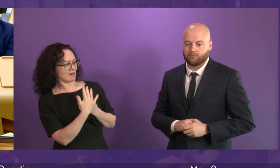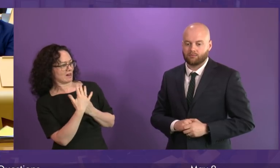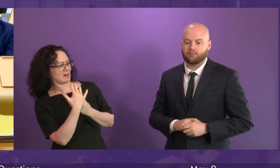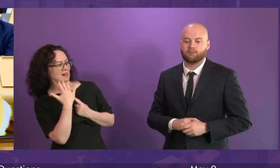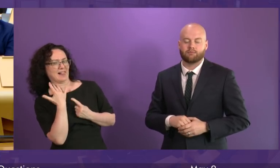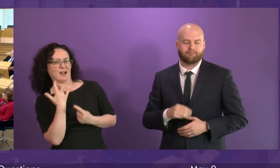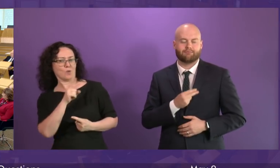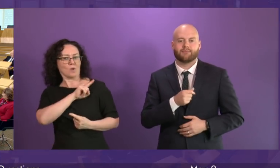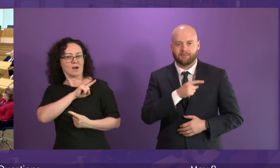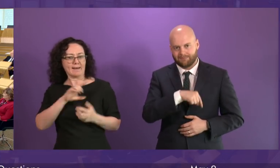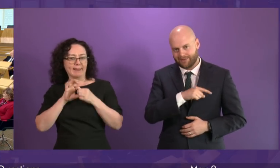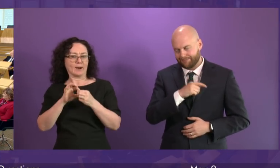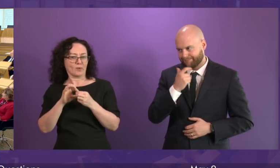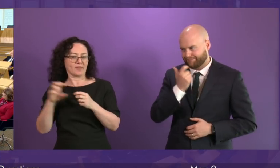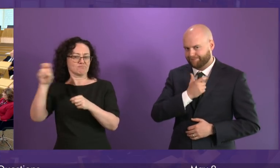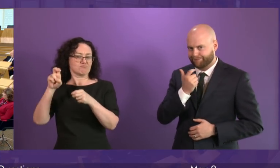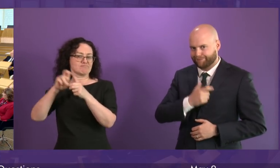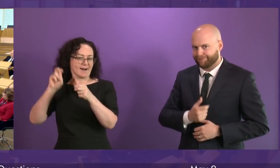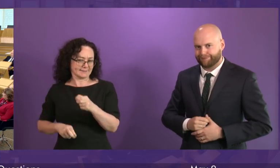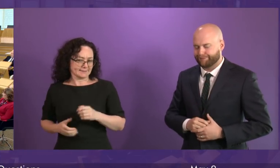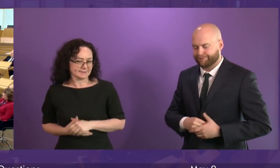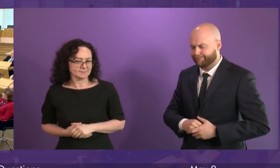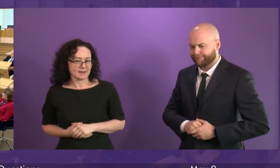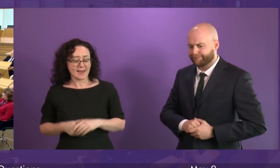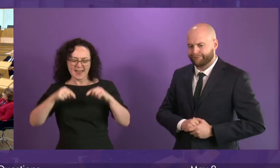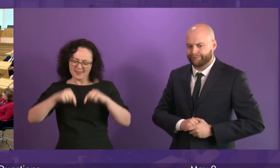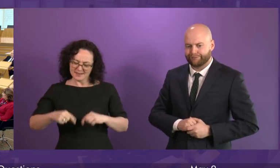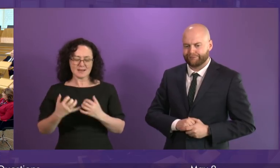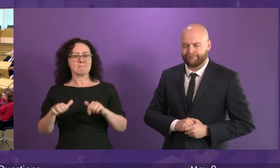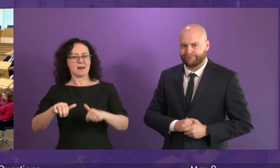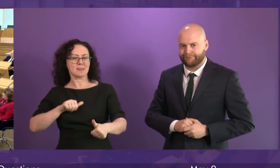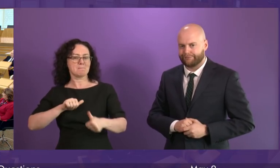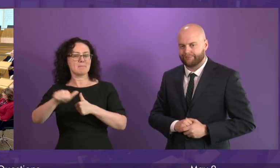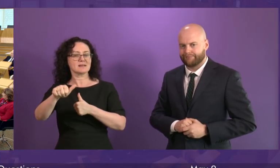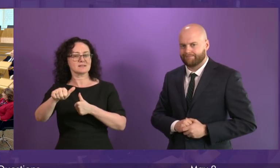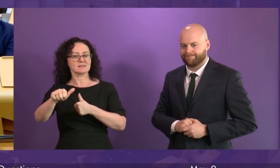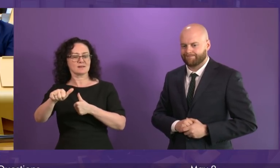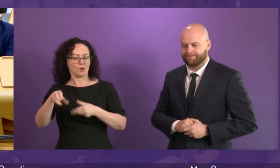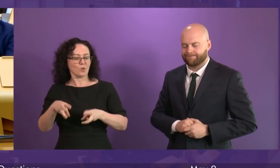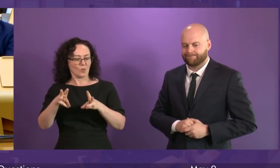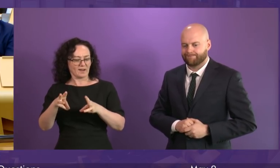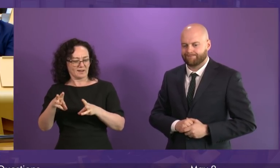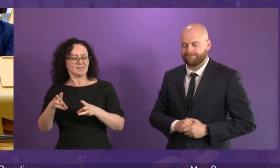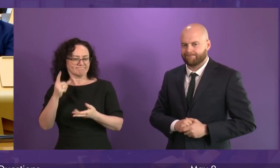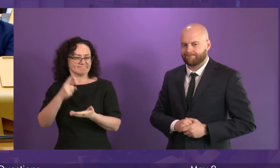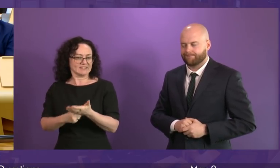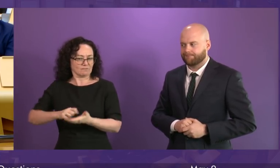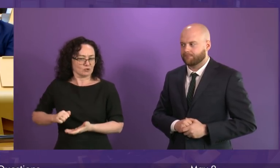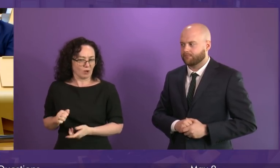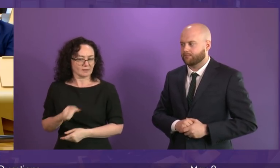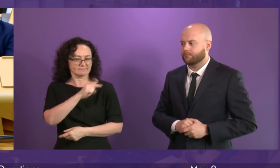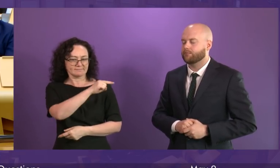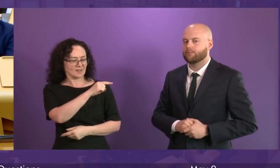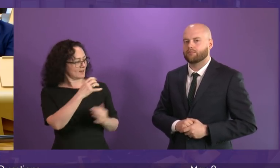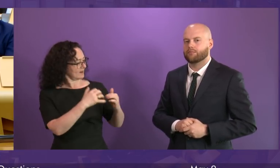Brexit chaos. This Parliament is better placed than a Tory Government or any UK Government